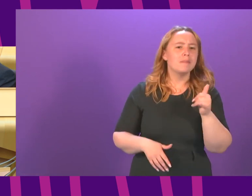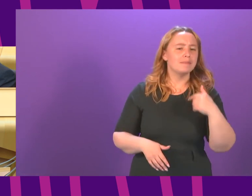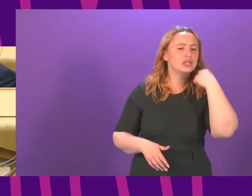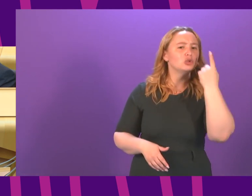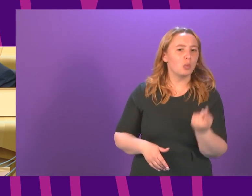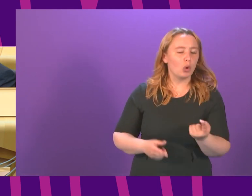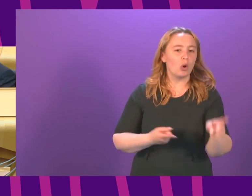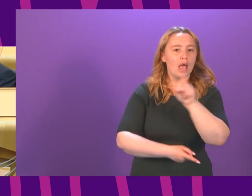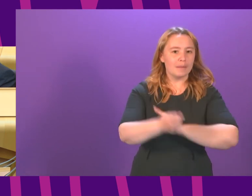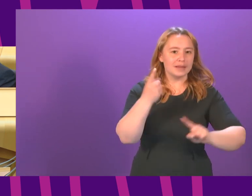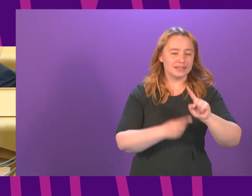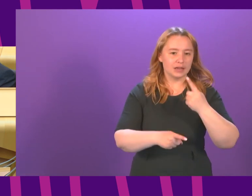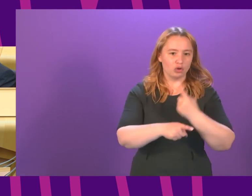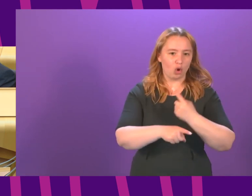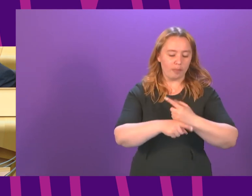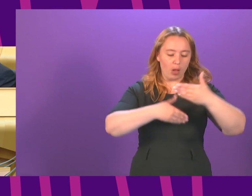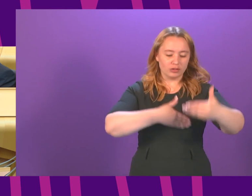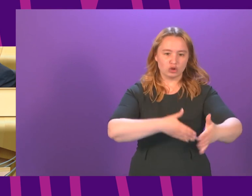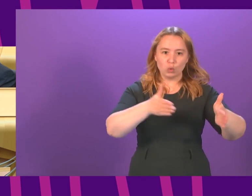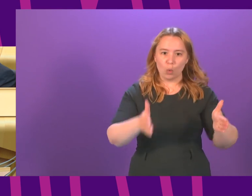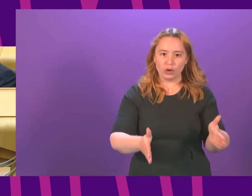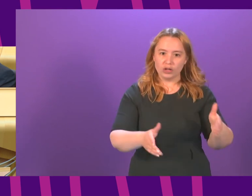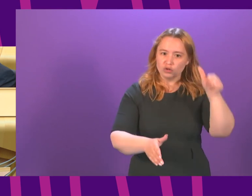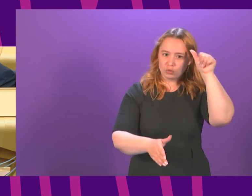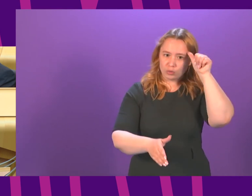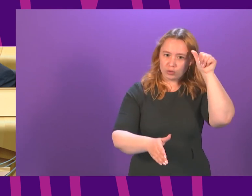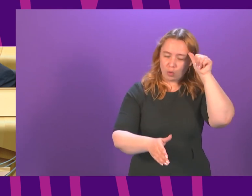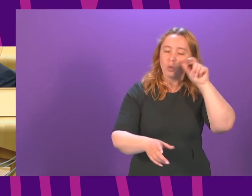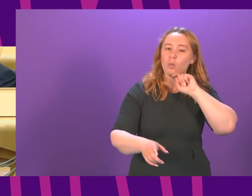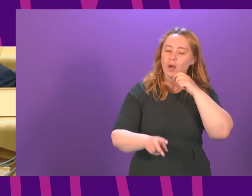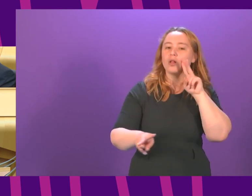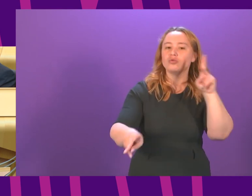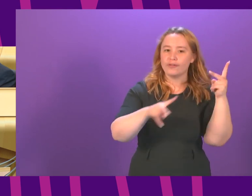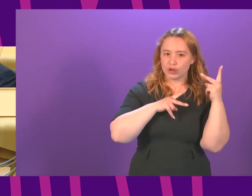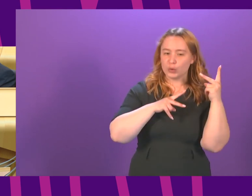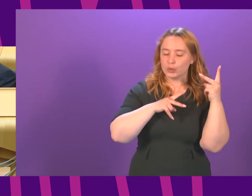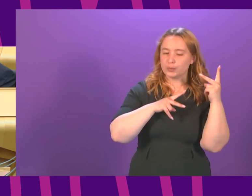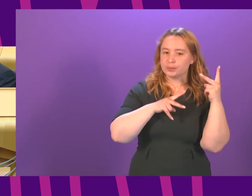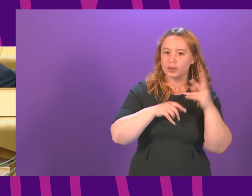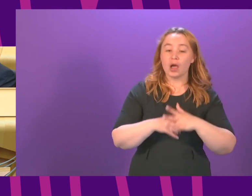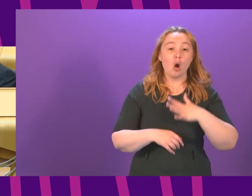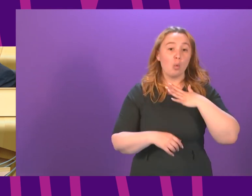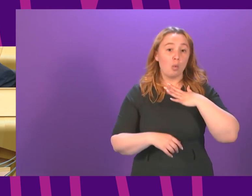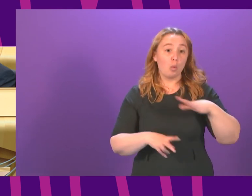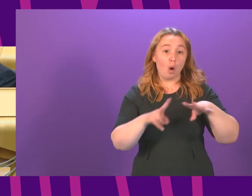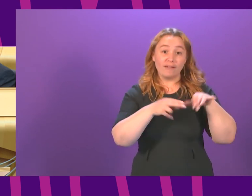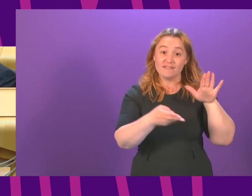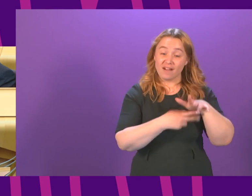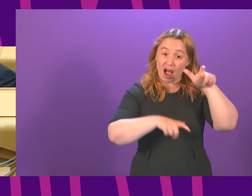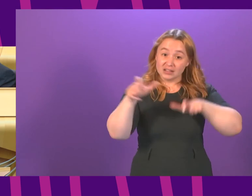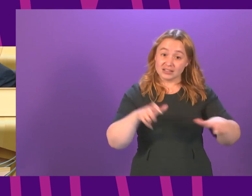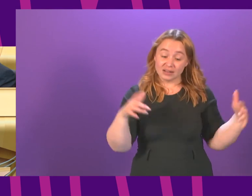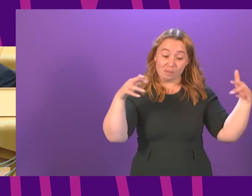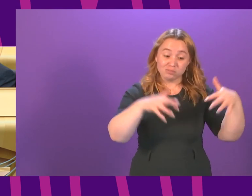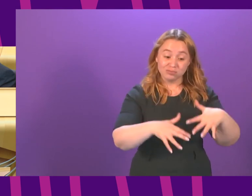tomorrow around this and these matters will continue to be kept under review we want to allow fans to safely enjoy the Euros